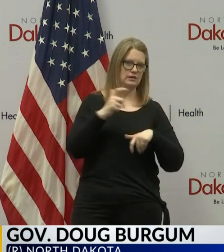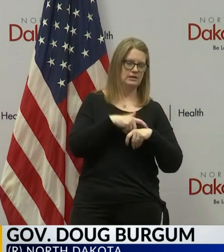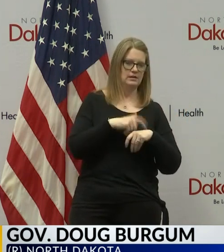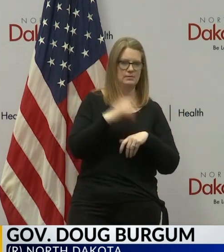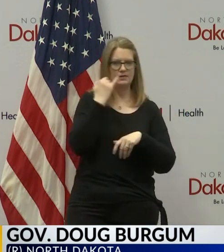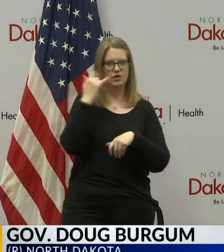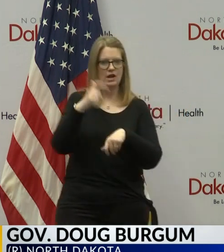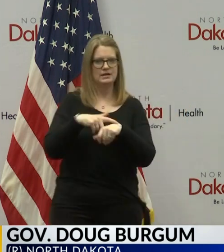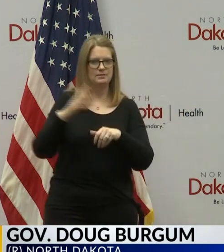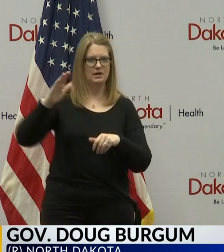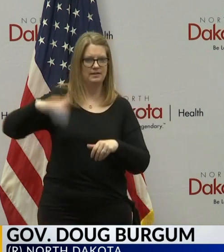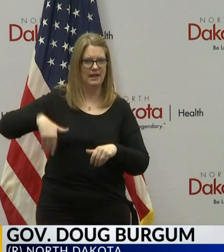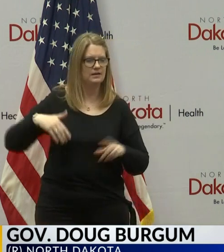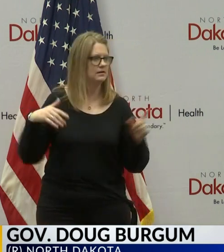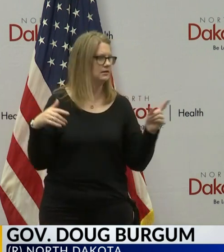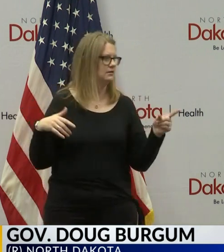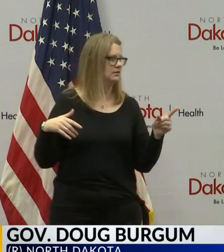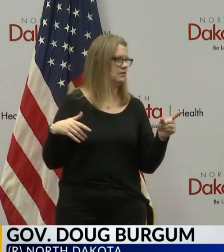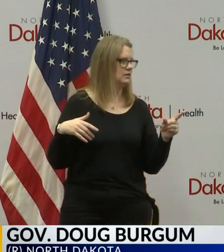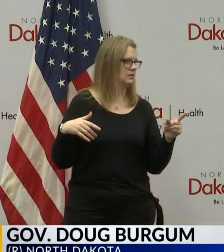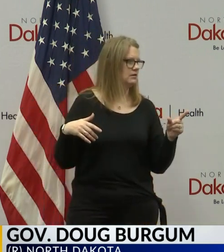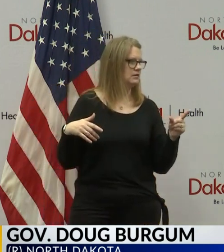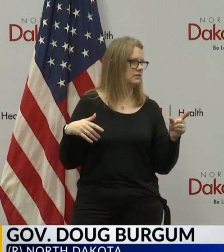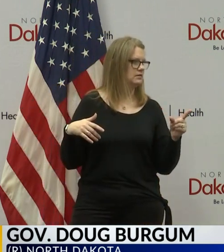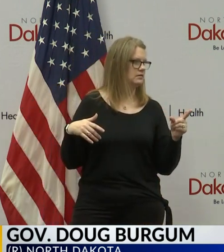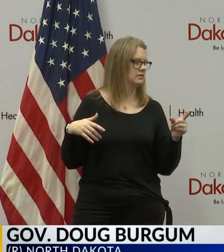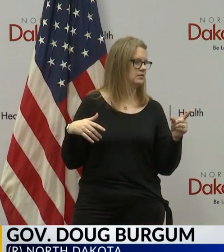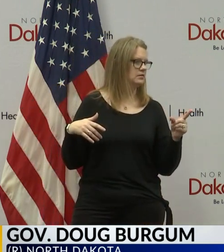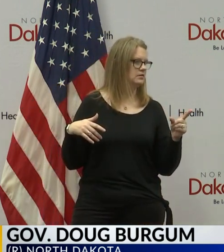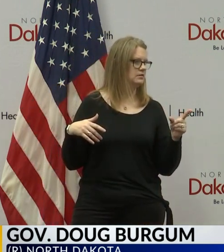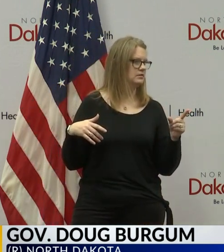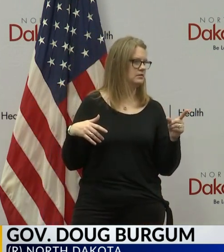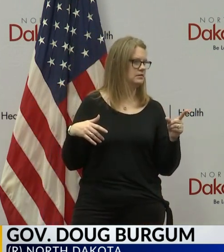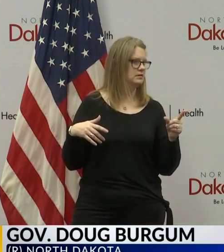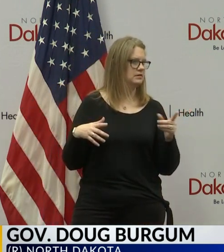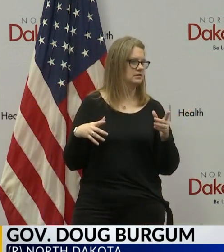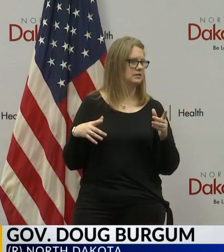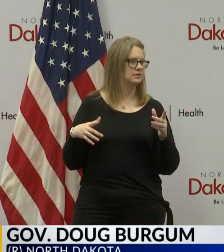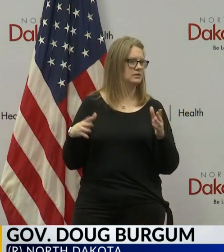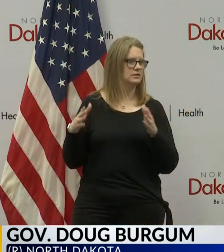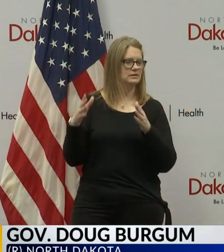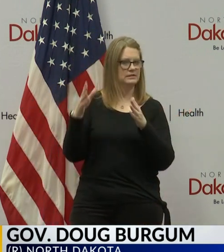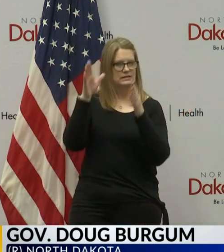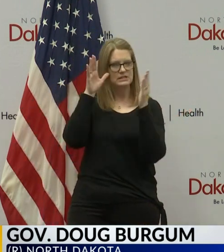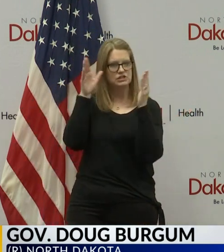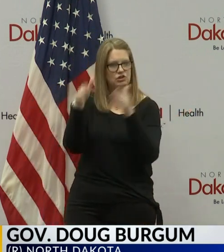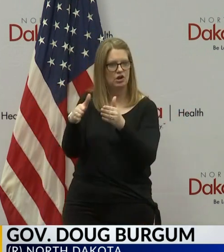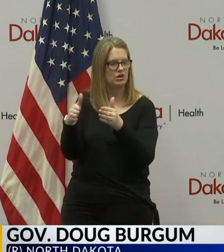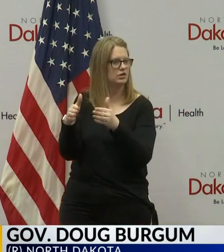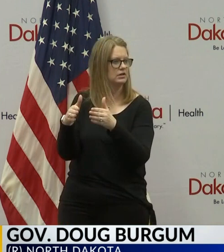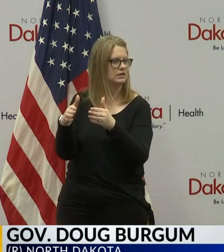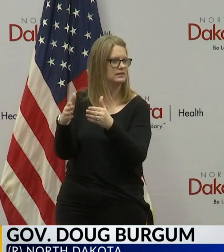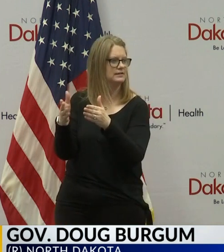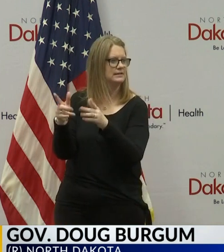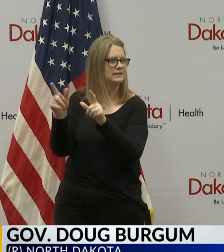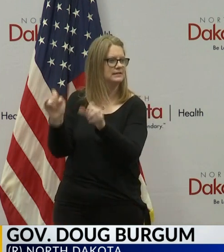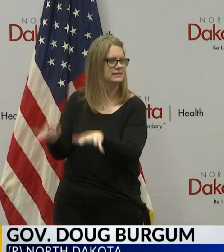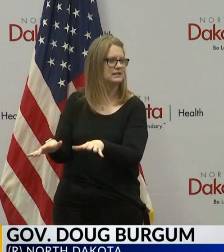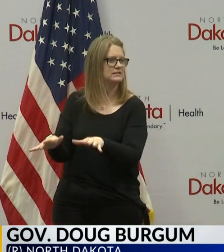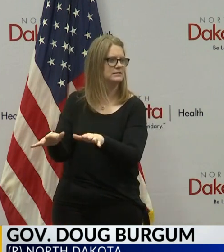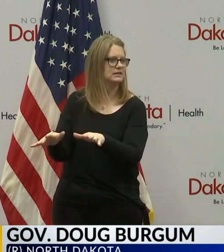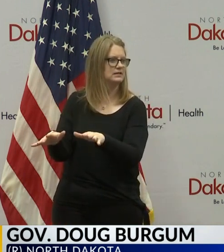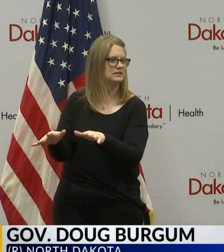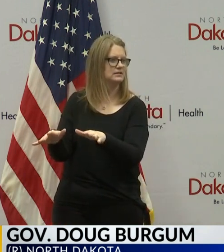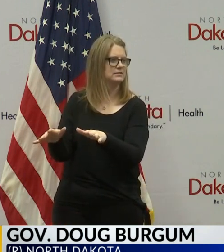If you're on time, you're late. Doesn't the concept of doing targeted testing after an outbreak is identified an indication